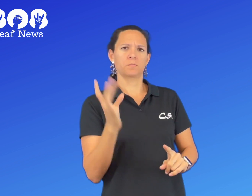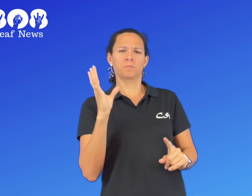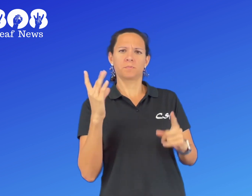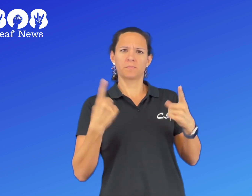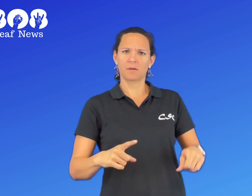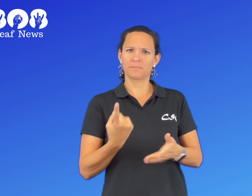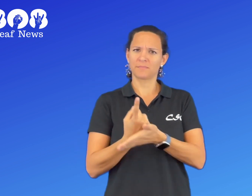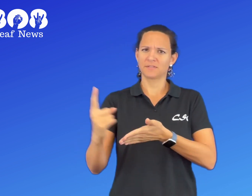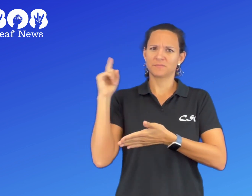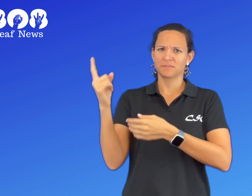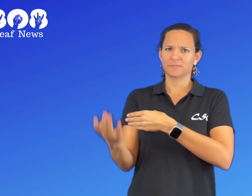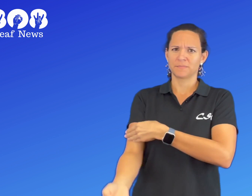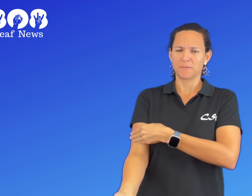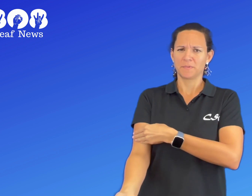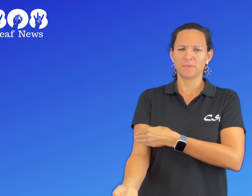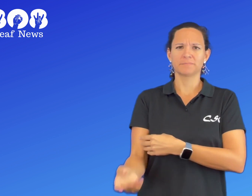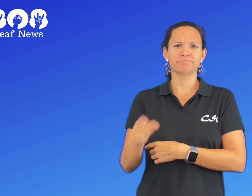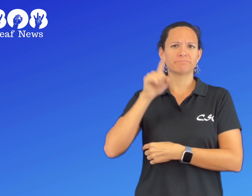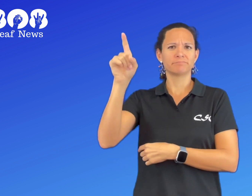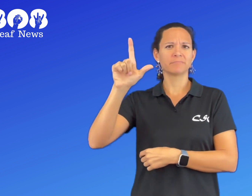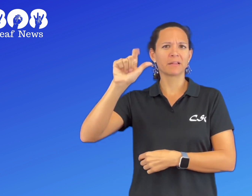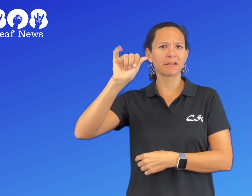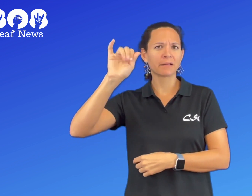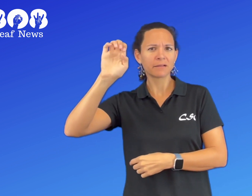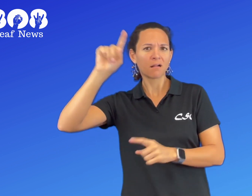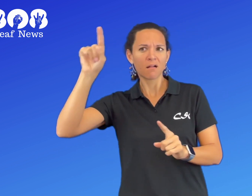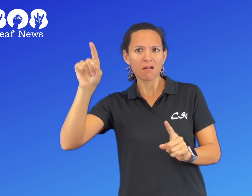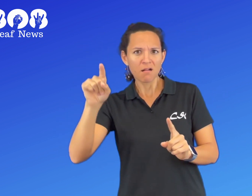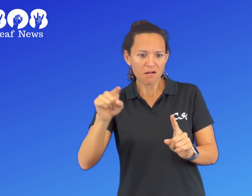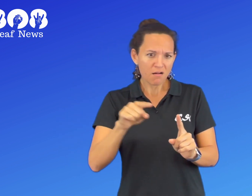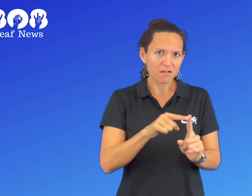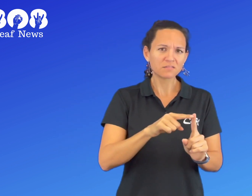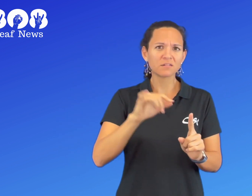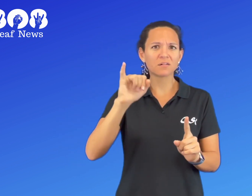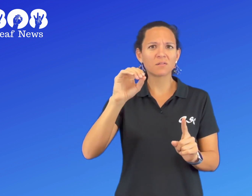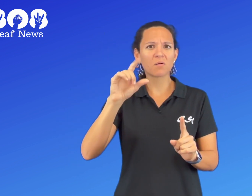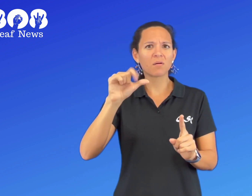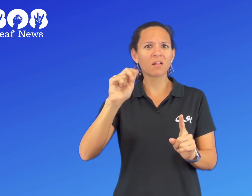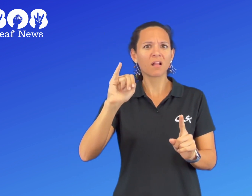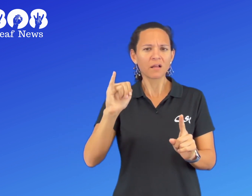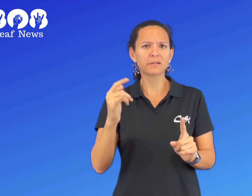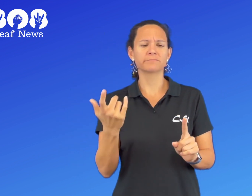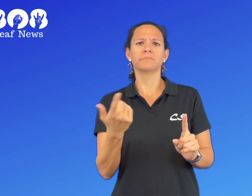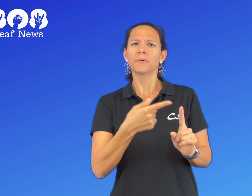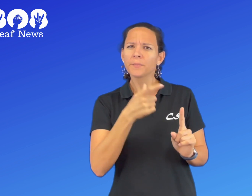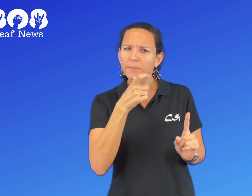police chase, he was finally caught. This incident happened last week. It started in Laie and ended